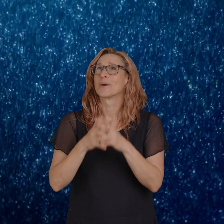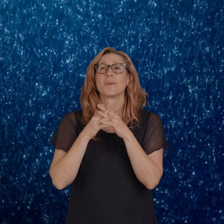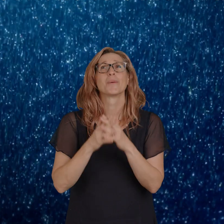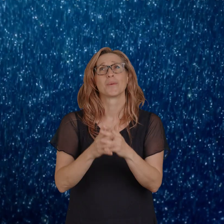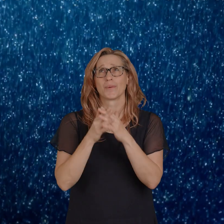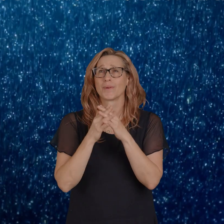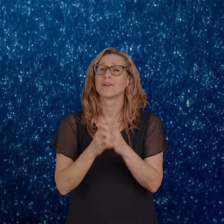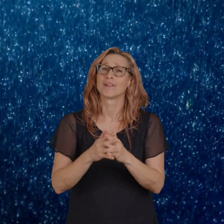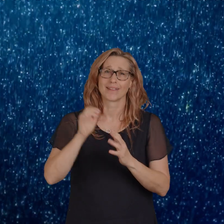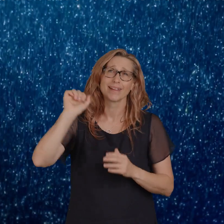name.